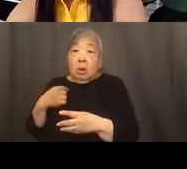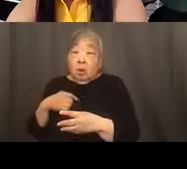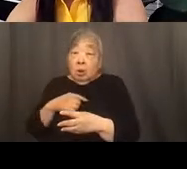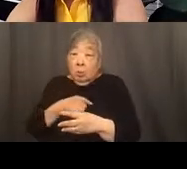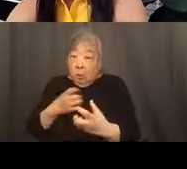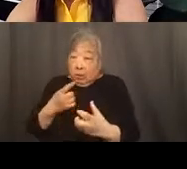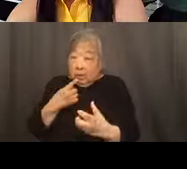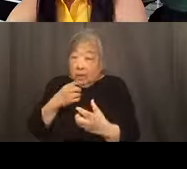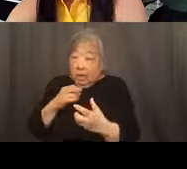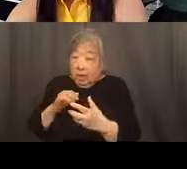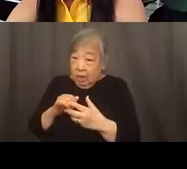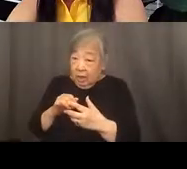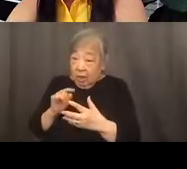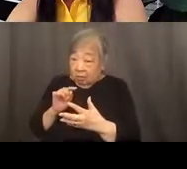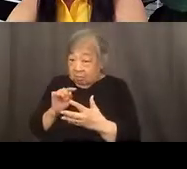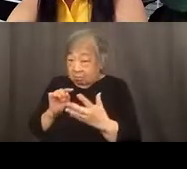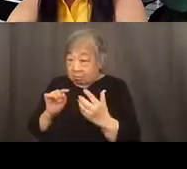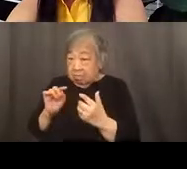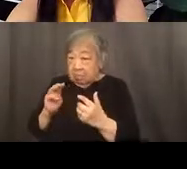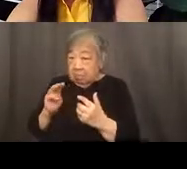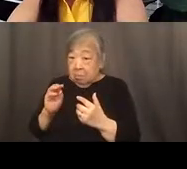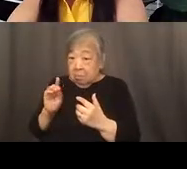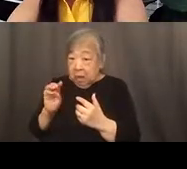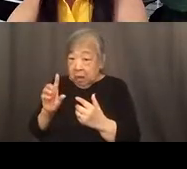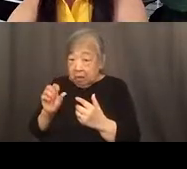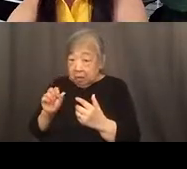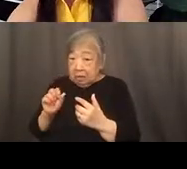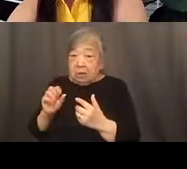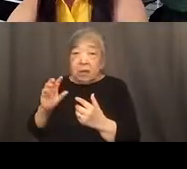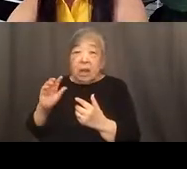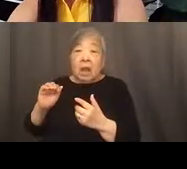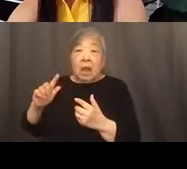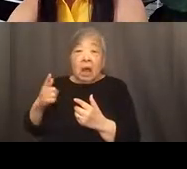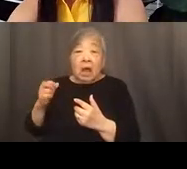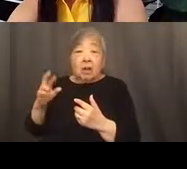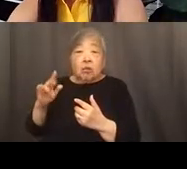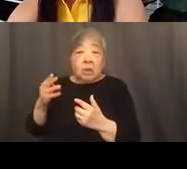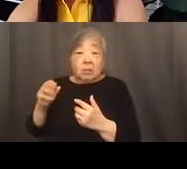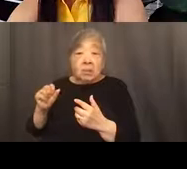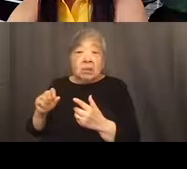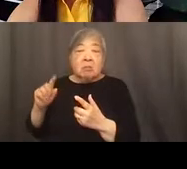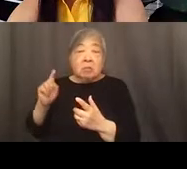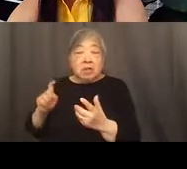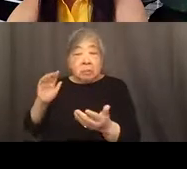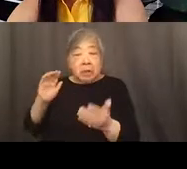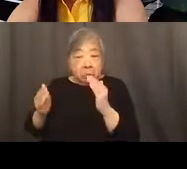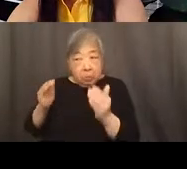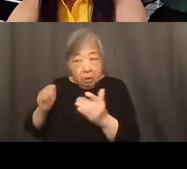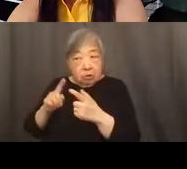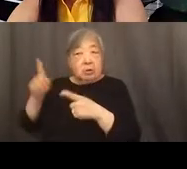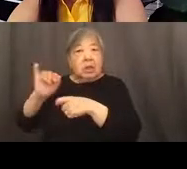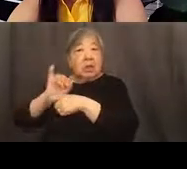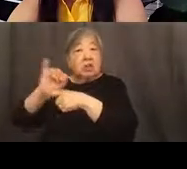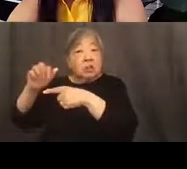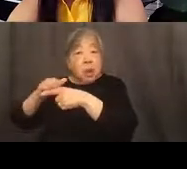models, these models that the algorithms are based off of must be benchmarked against industry practice and used